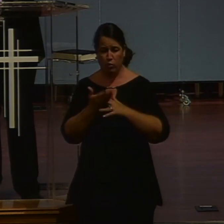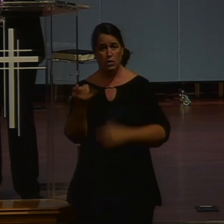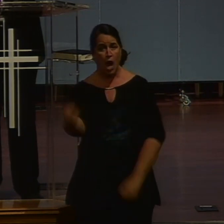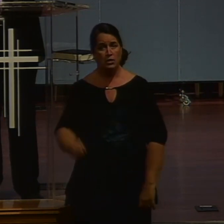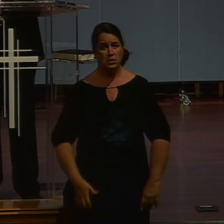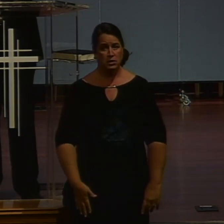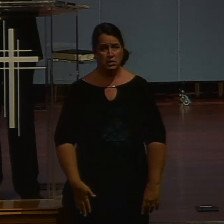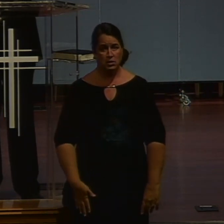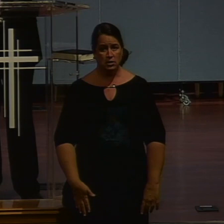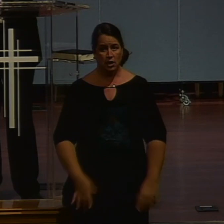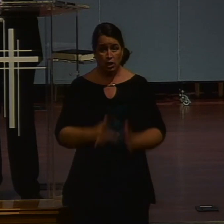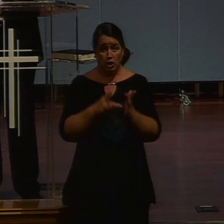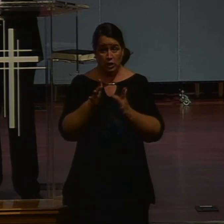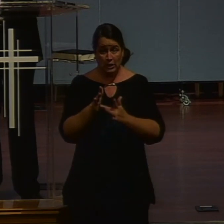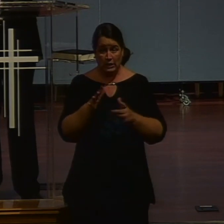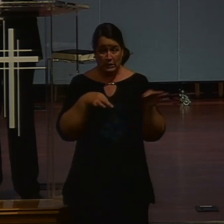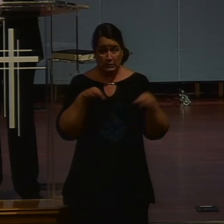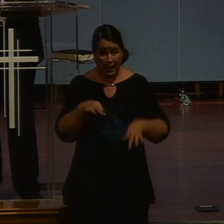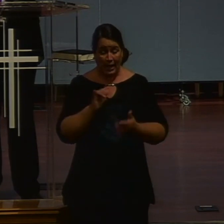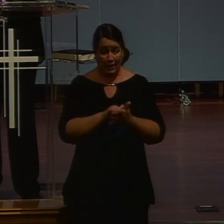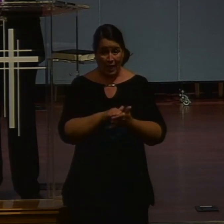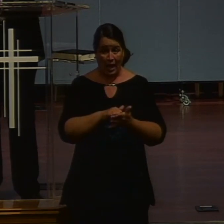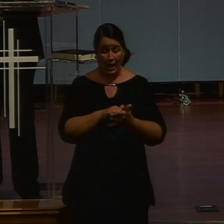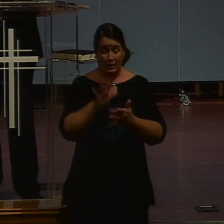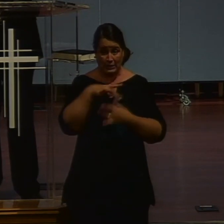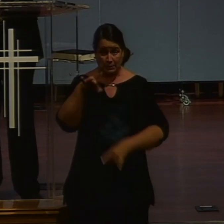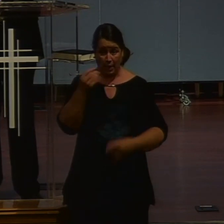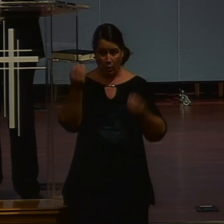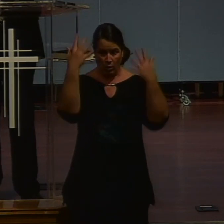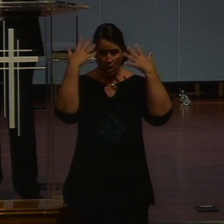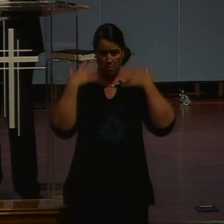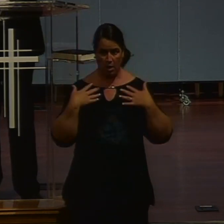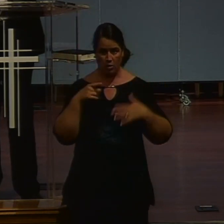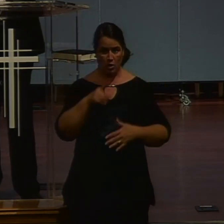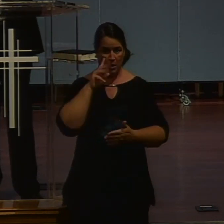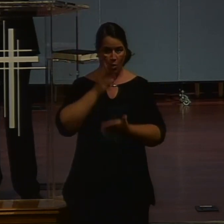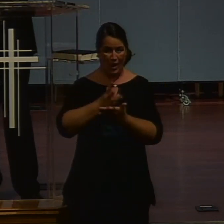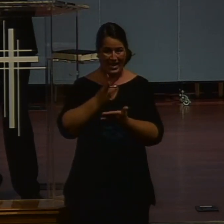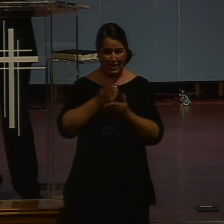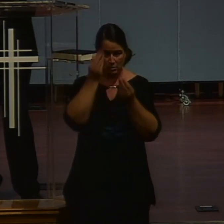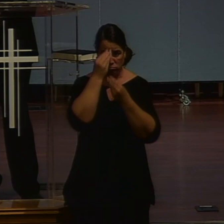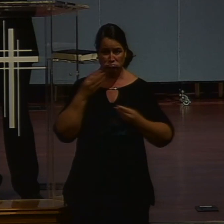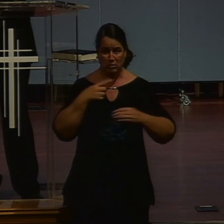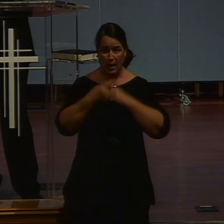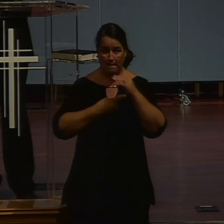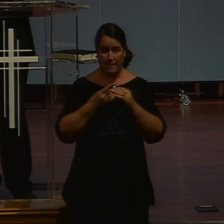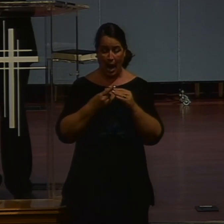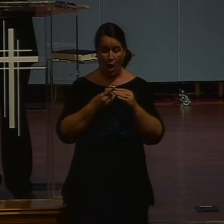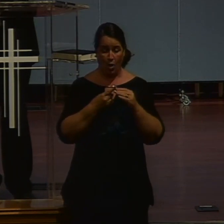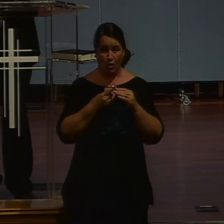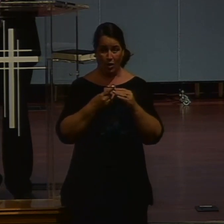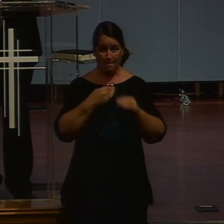after the Holy Ghost has come upon you. You shall be witnesses to me in all Judea and Samaria to the ends of the earth. So beginning right there in their